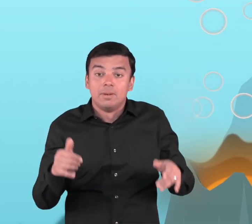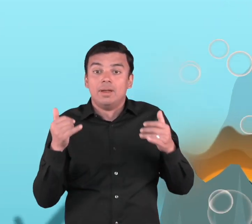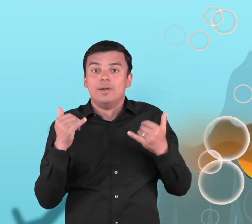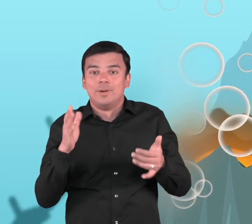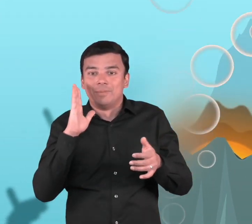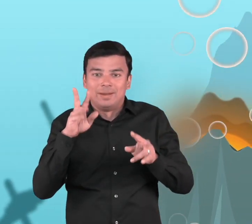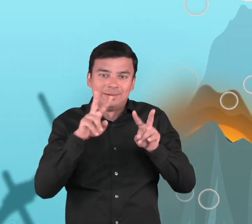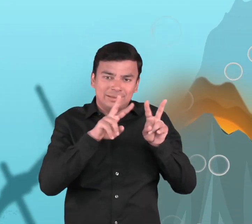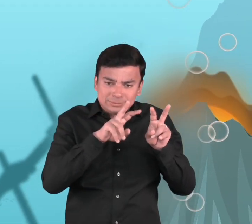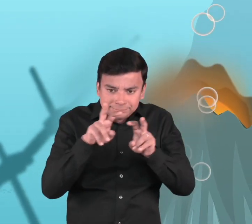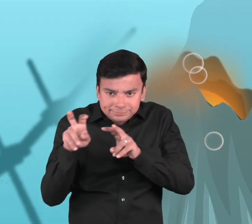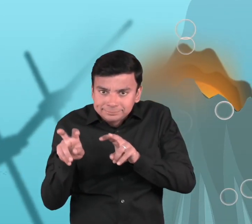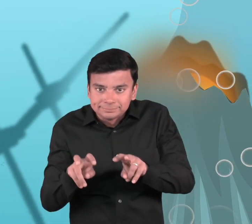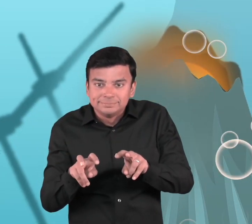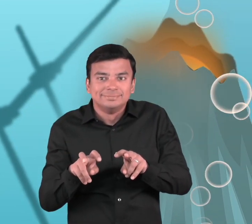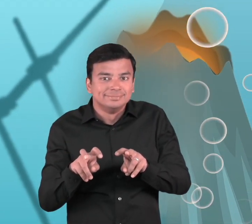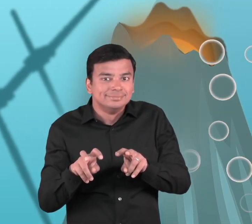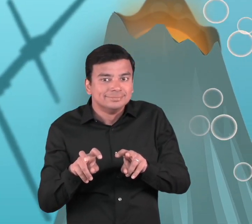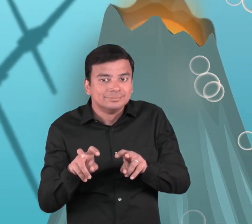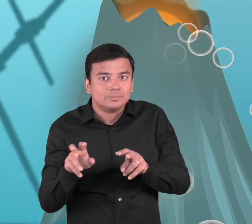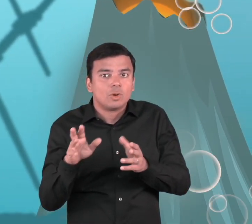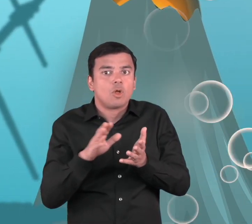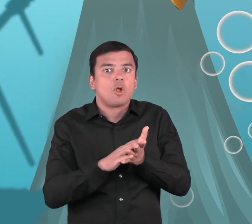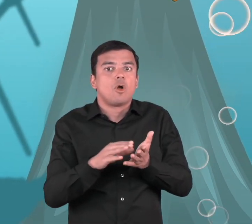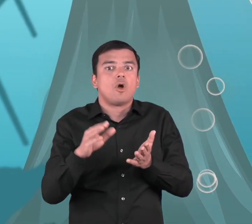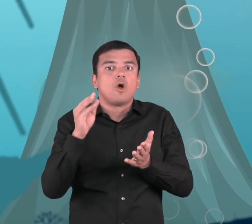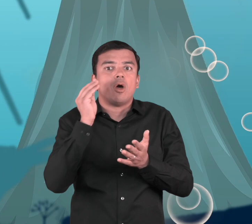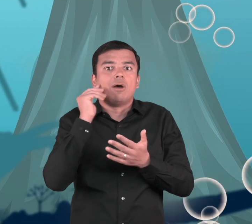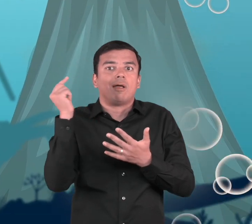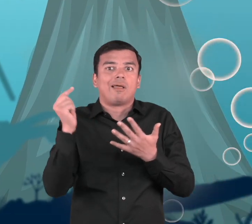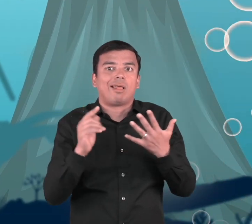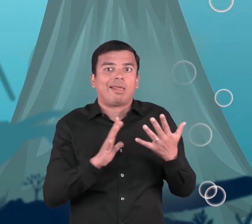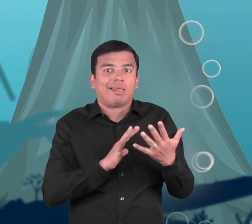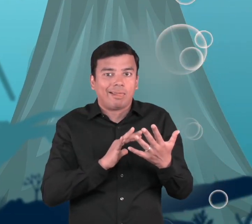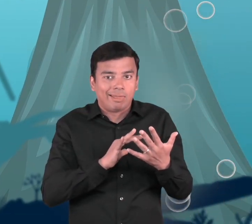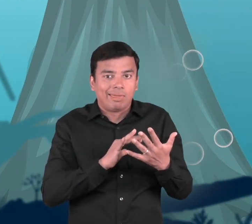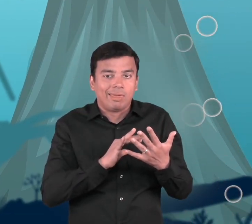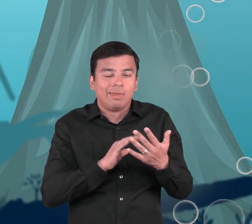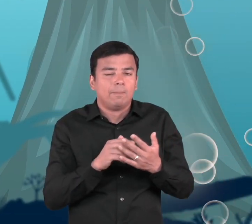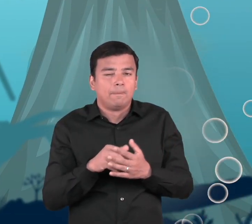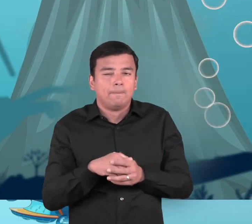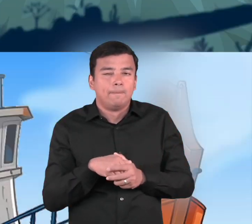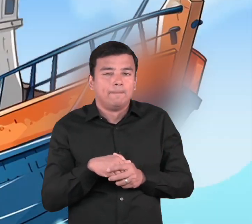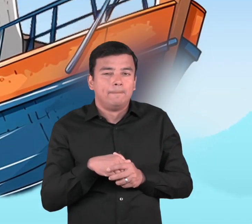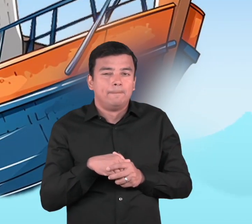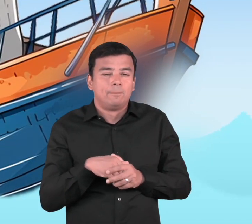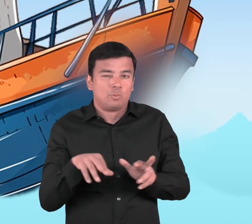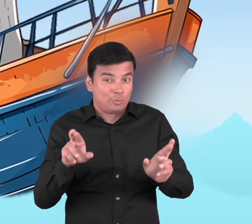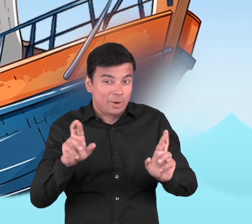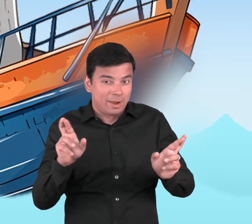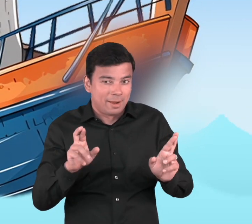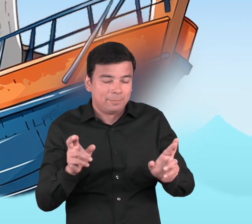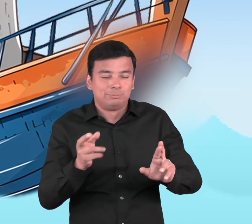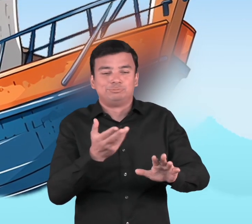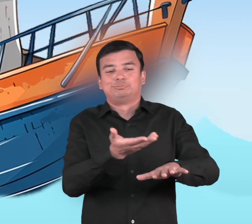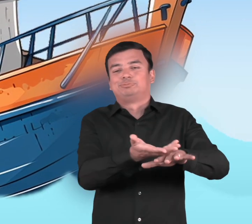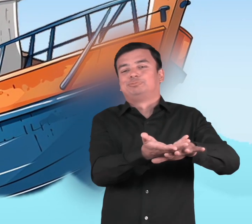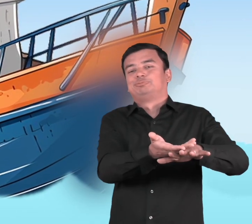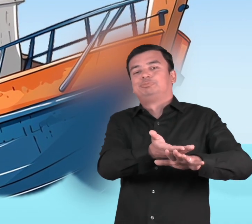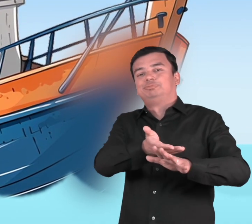talk more about the ocean and learn some cool facts along the way. Ready? Let's jump into our